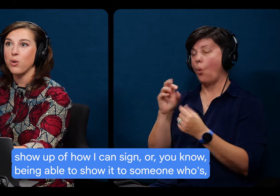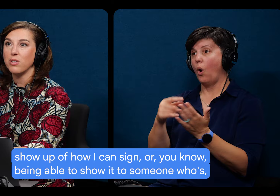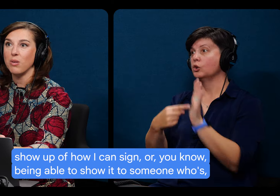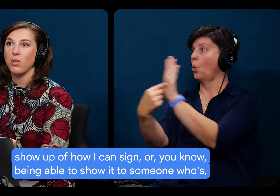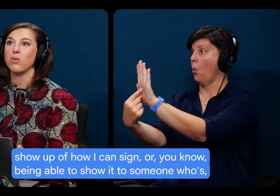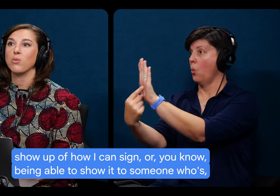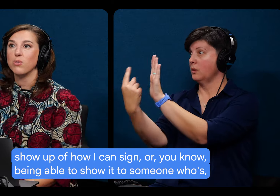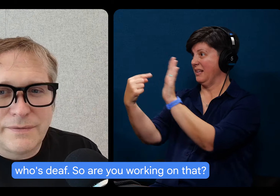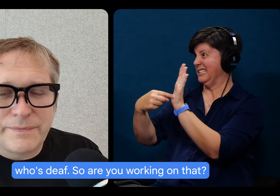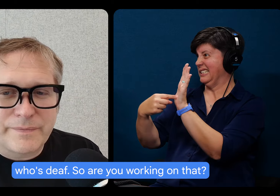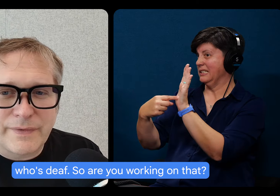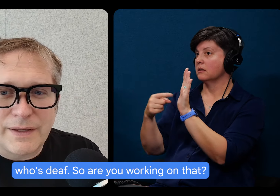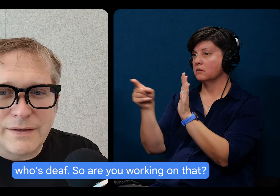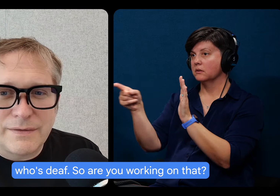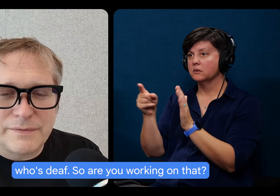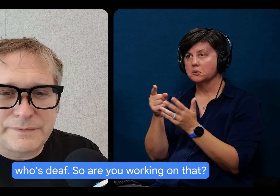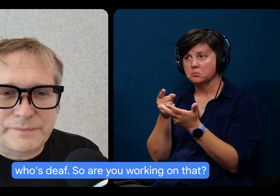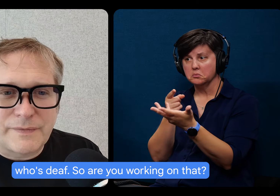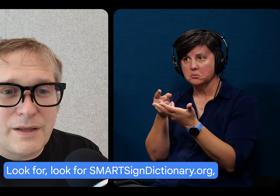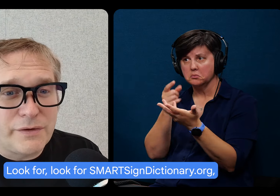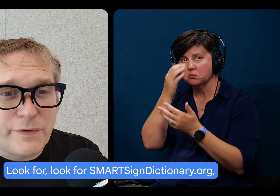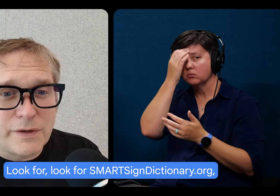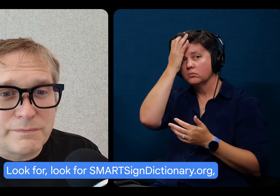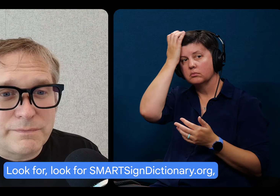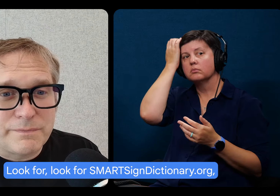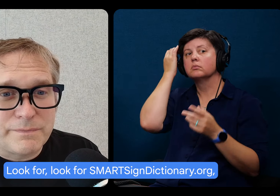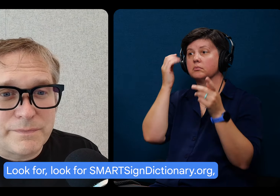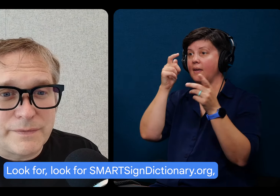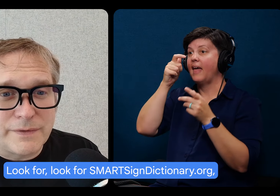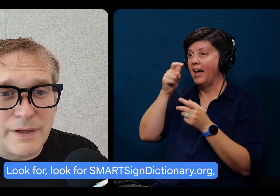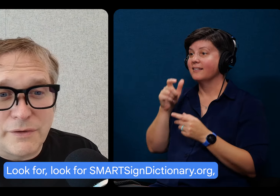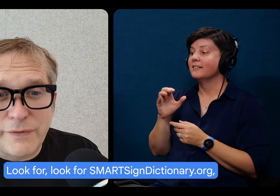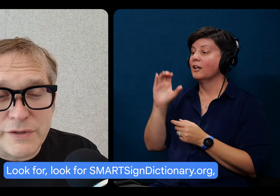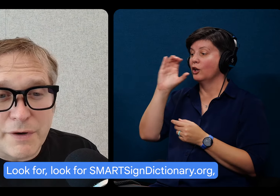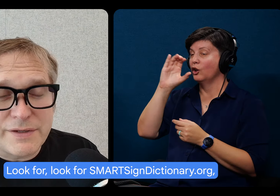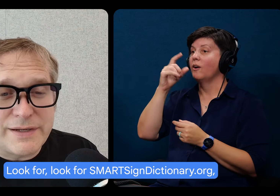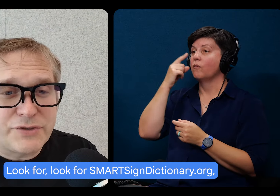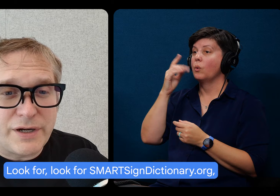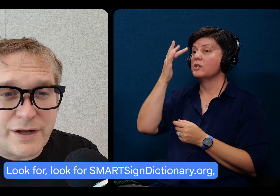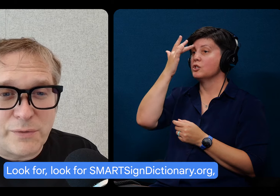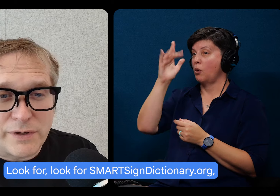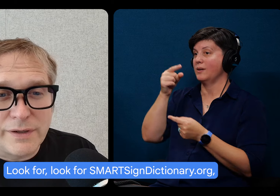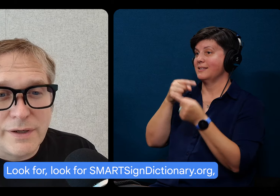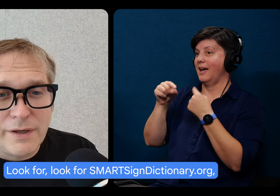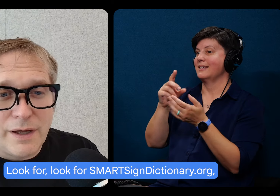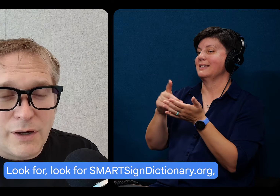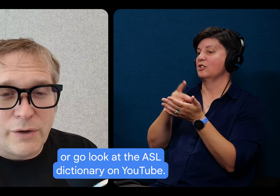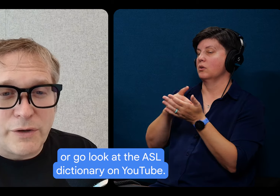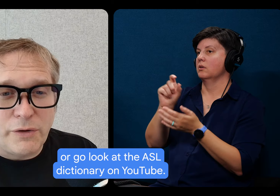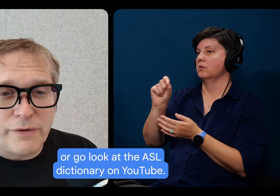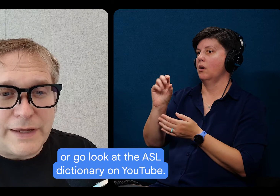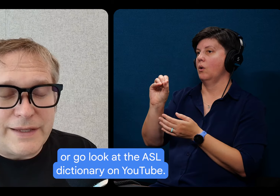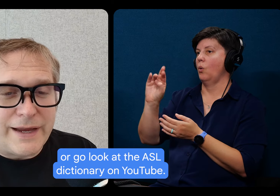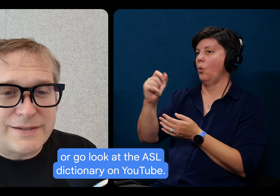show it to someone who's, who's deaf. So are you working on that? Look for, uh, look for smartsideanddictionary.org or